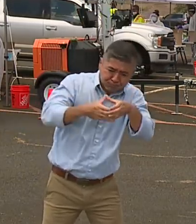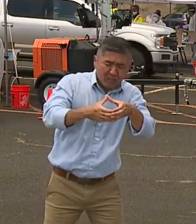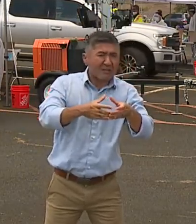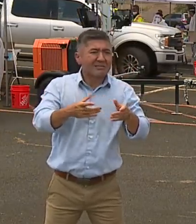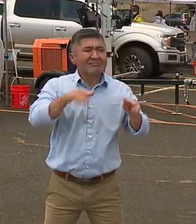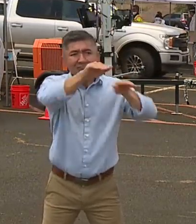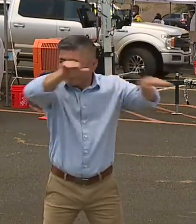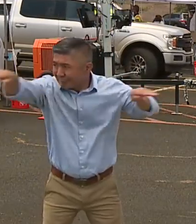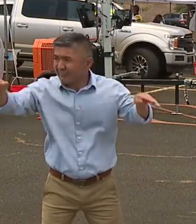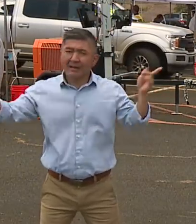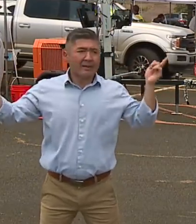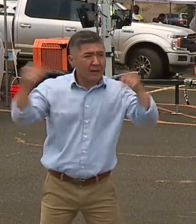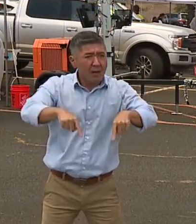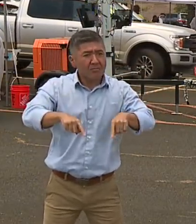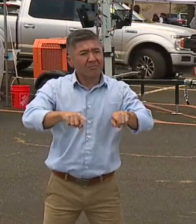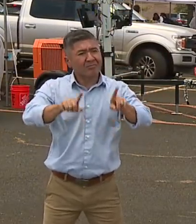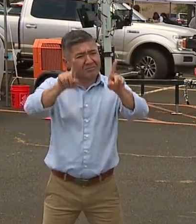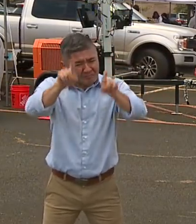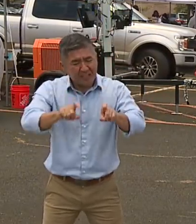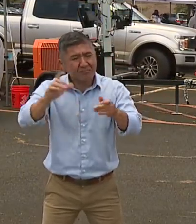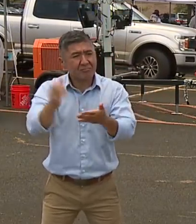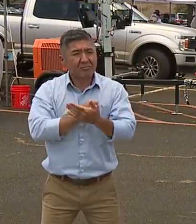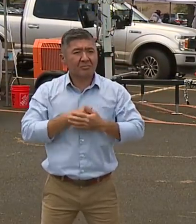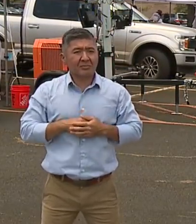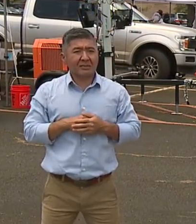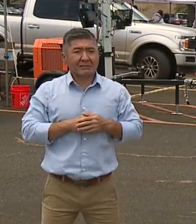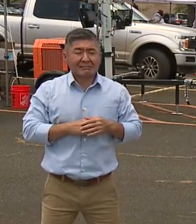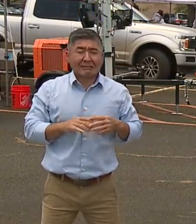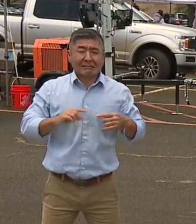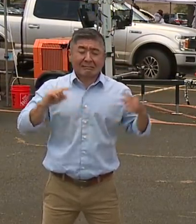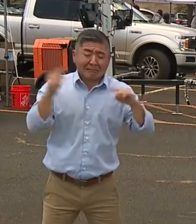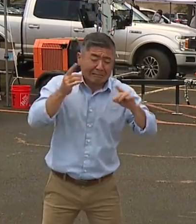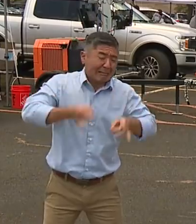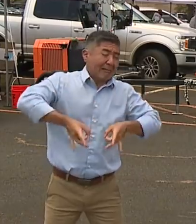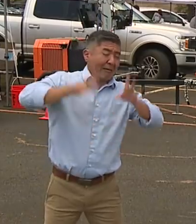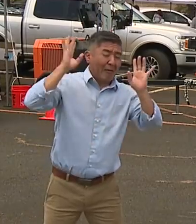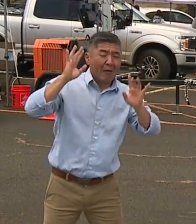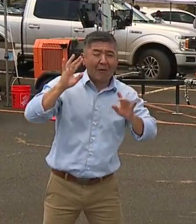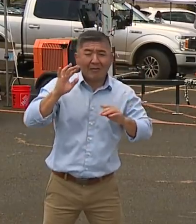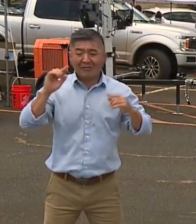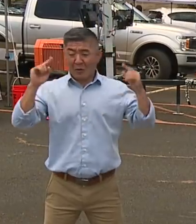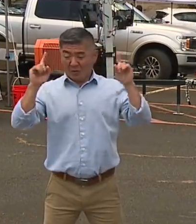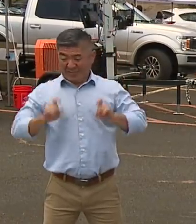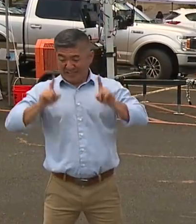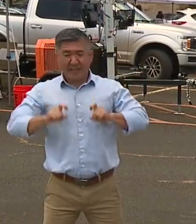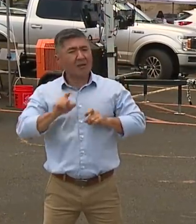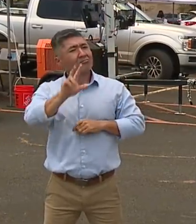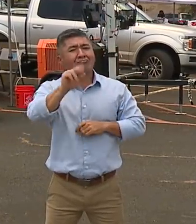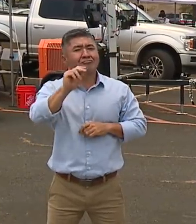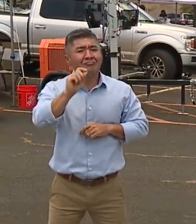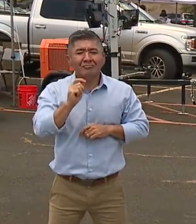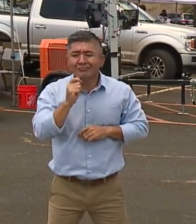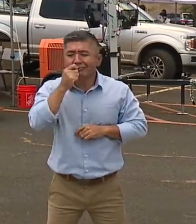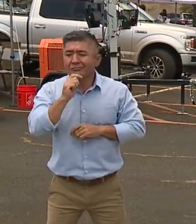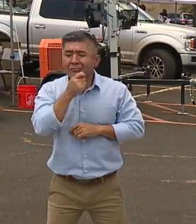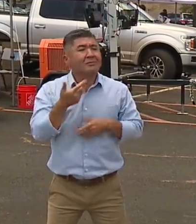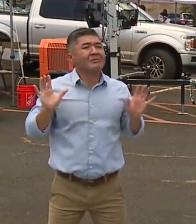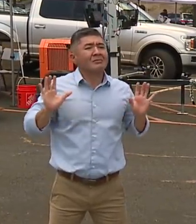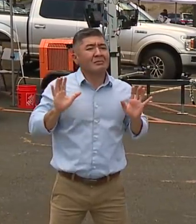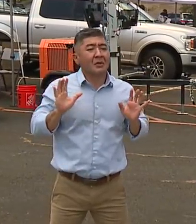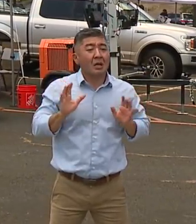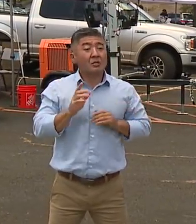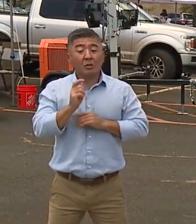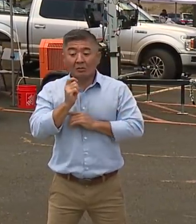and get tested. It's not an invasive test, it is a swab test. And after the test, you do not have to